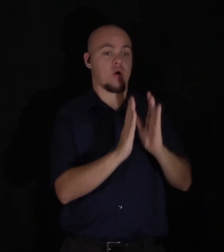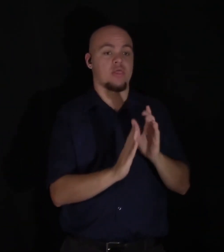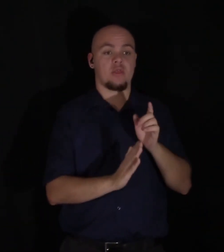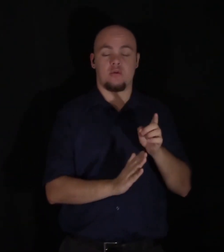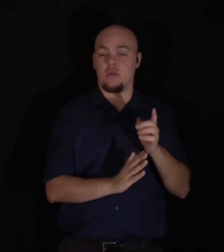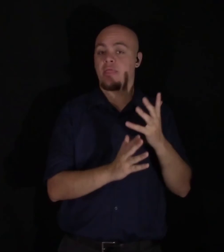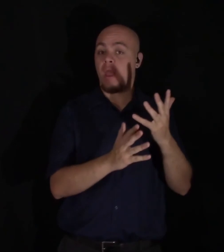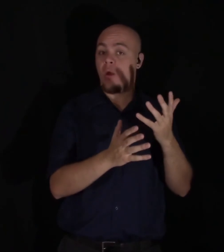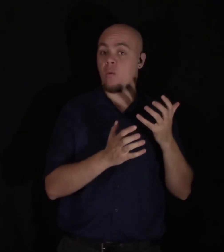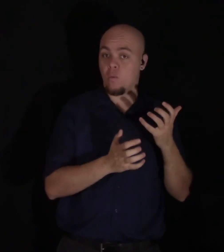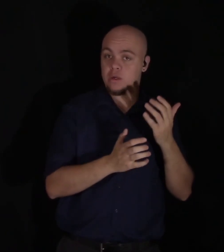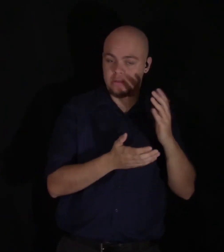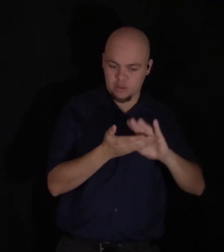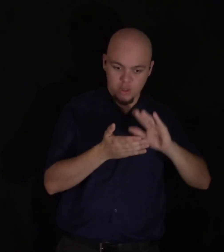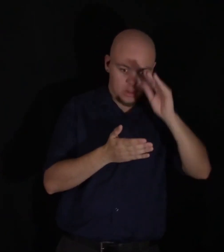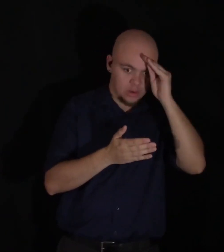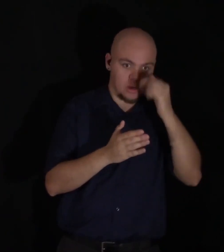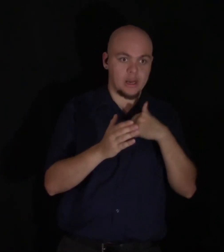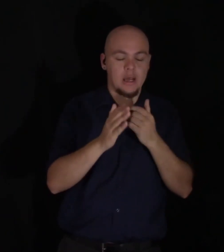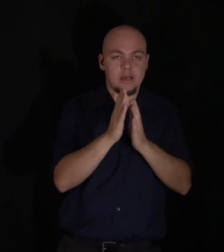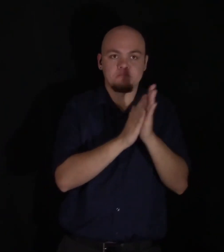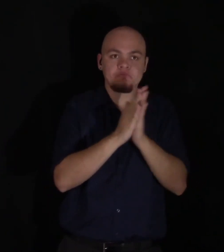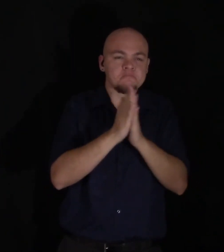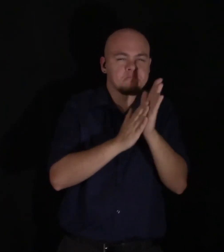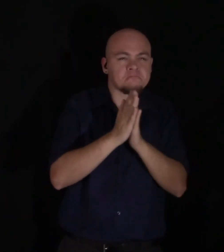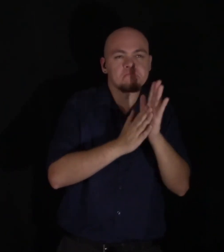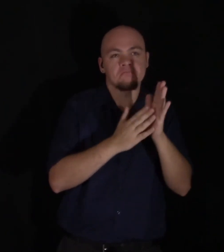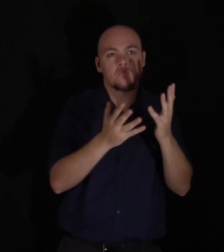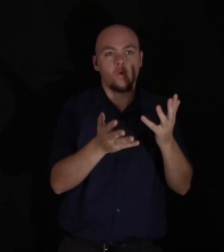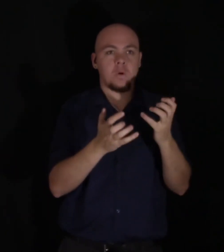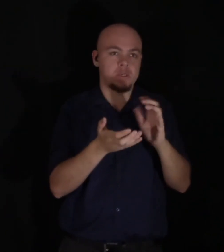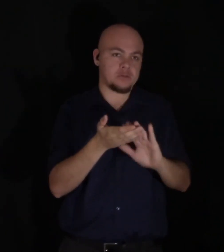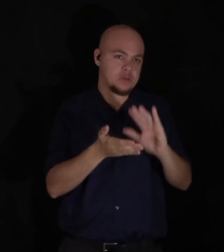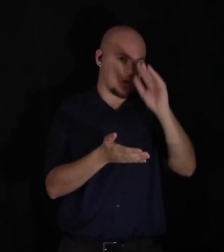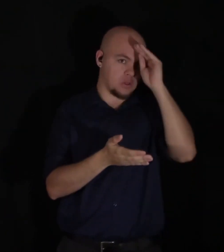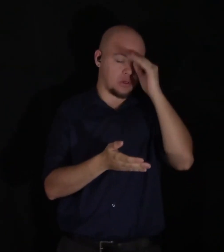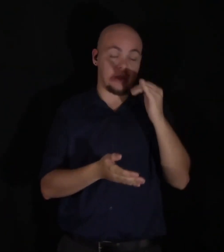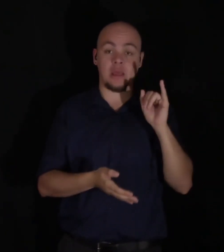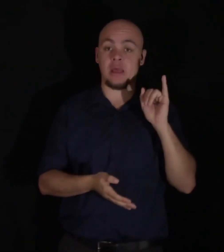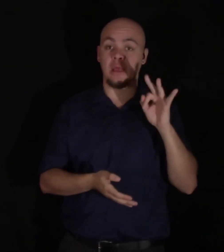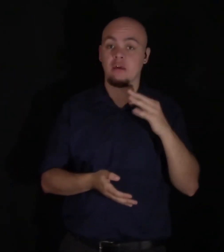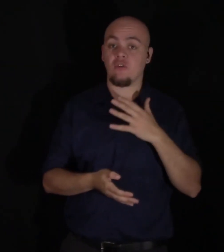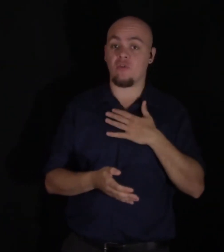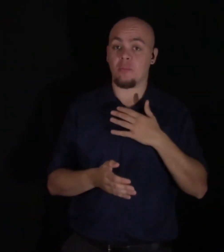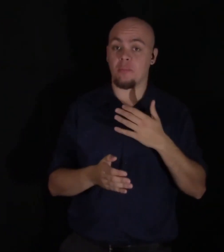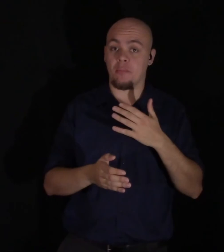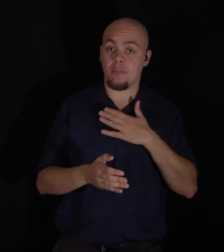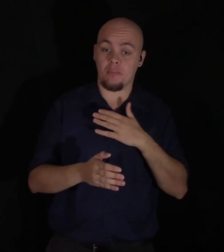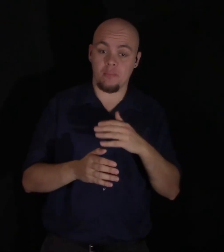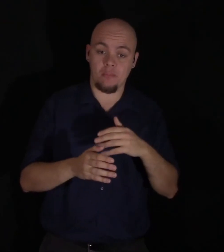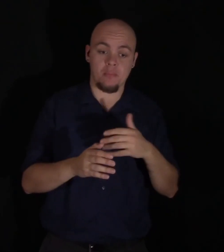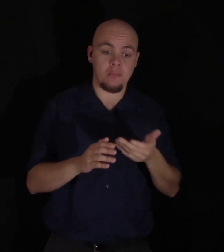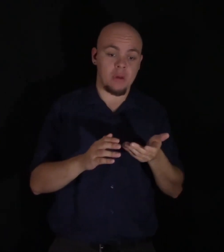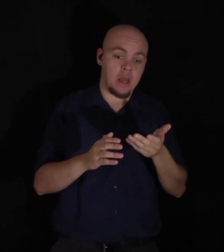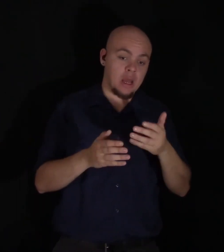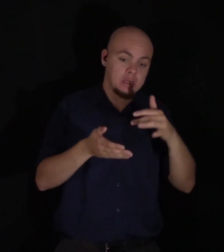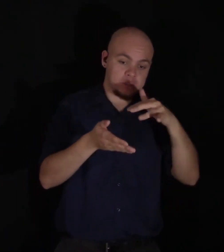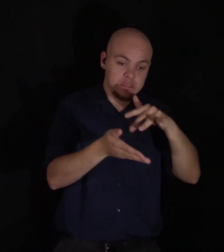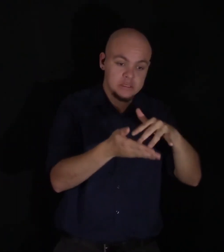which I most eagerly sought. And if my incantations were always unsuccessful, I attributed the